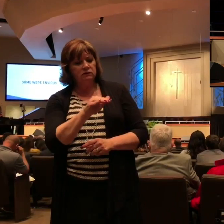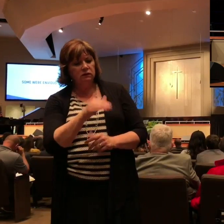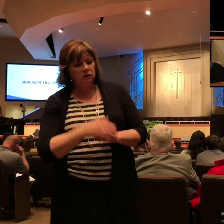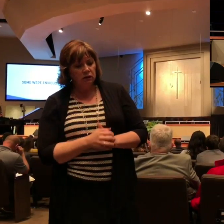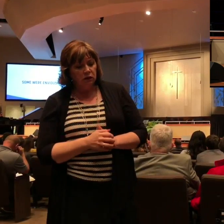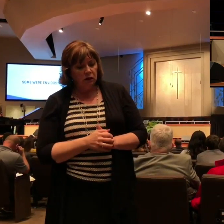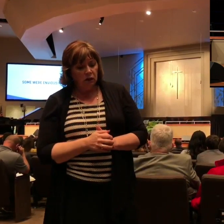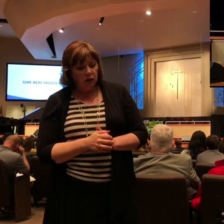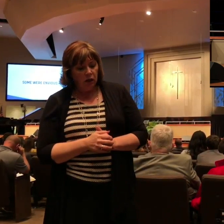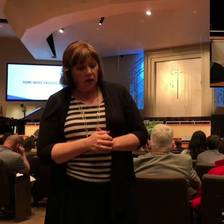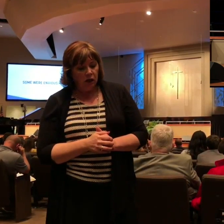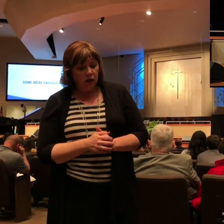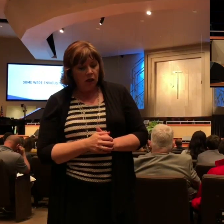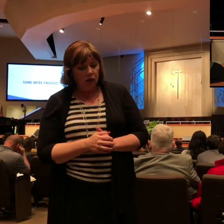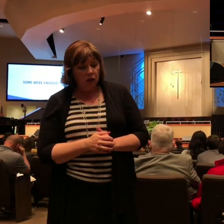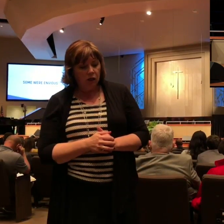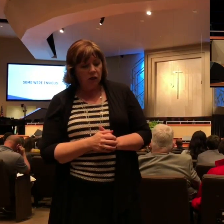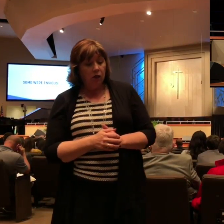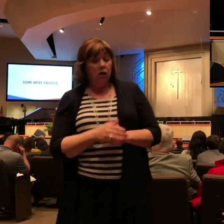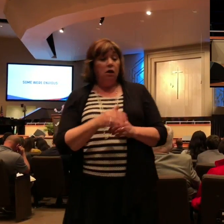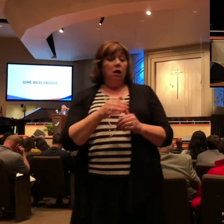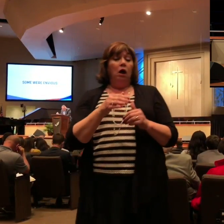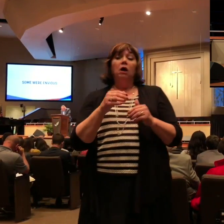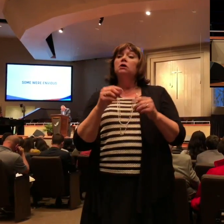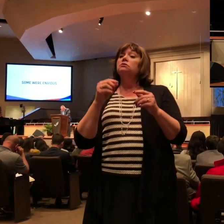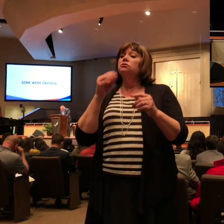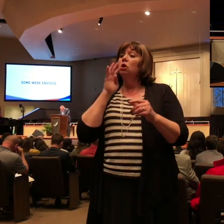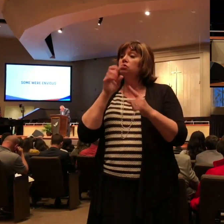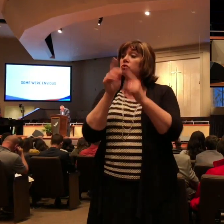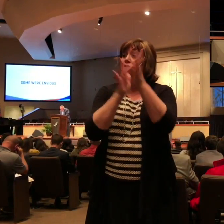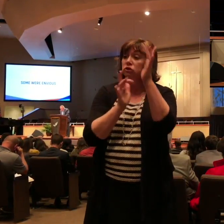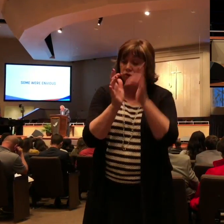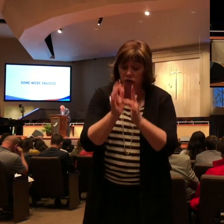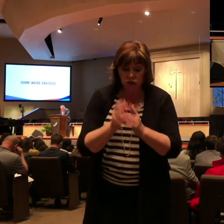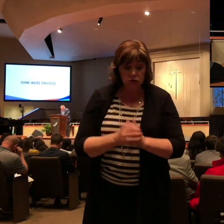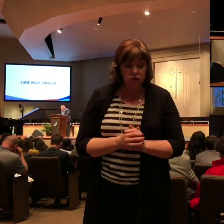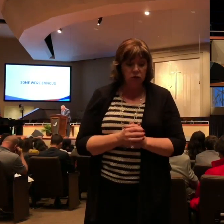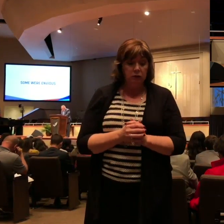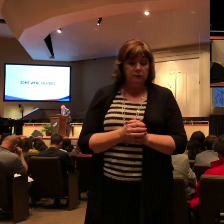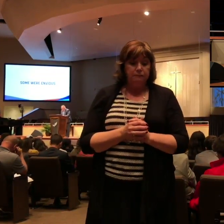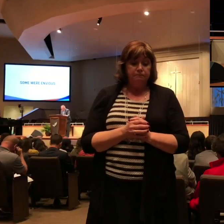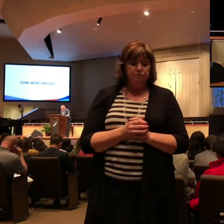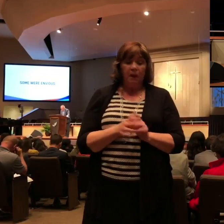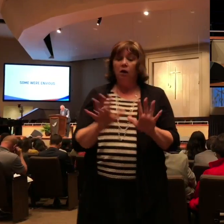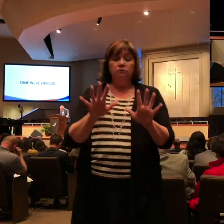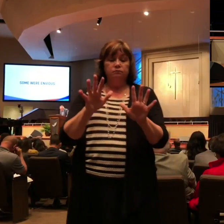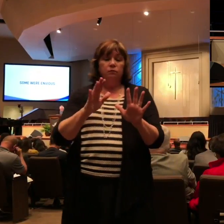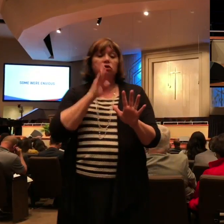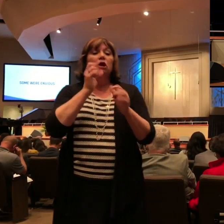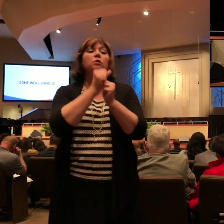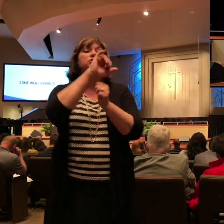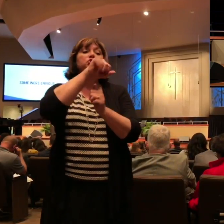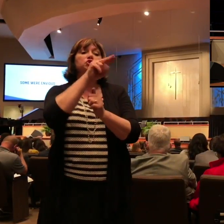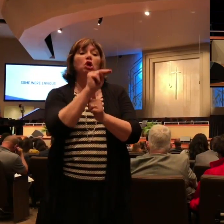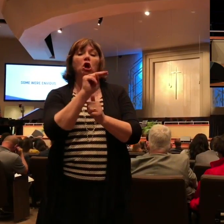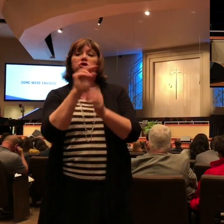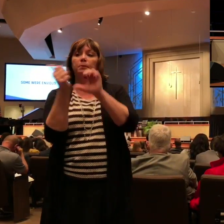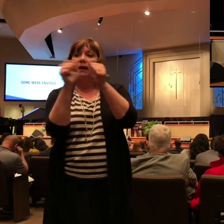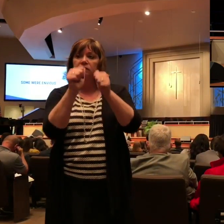behold, the same baptizeth and all men come to him. John answered and said, a man can receive nothing except to be given in from heaven.